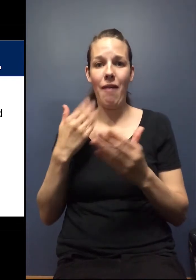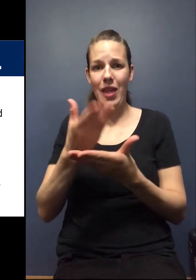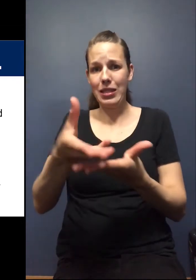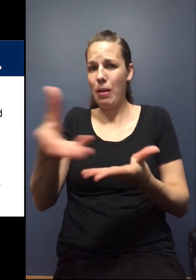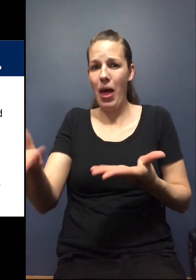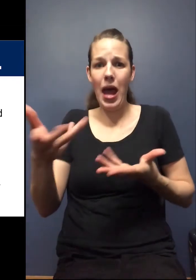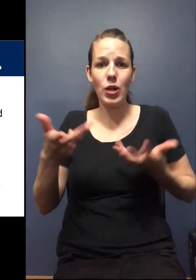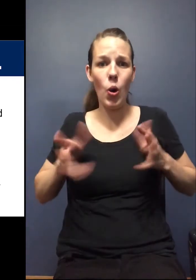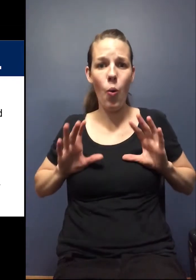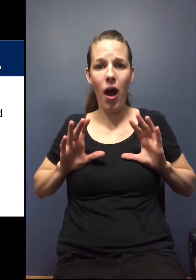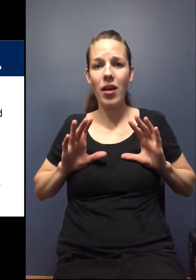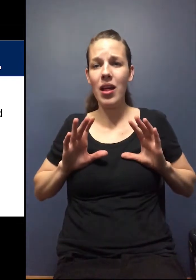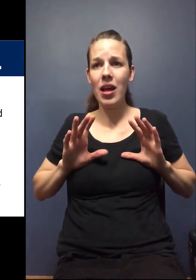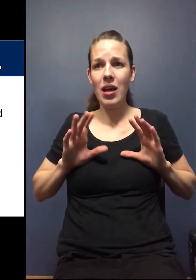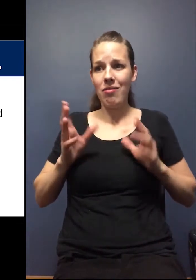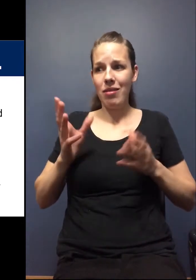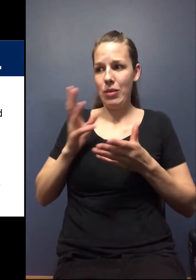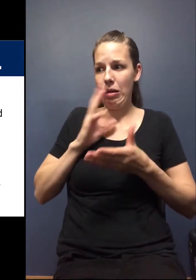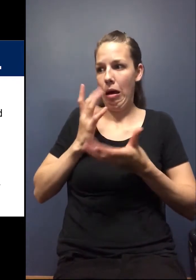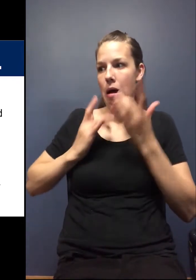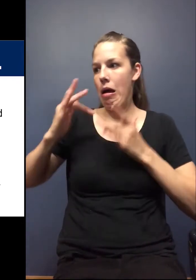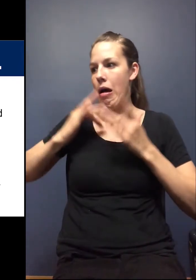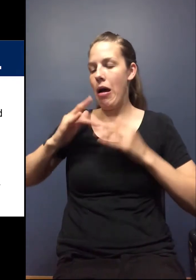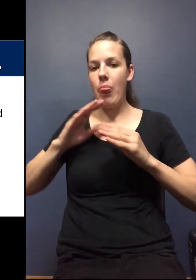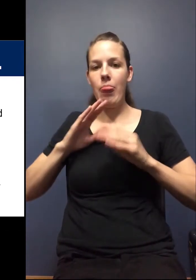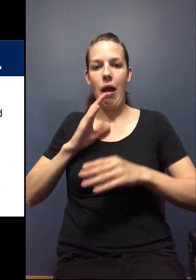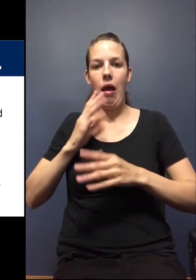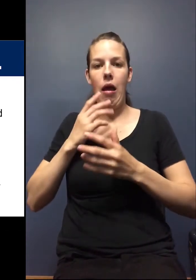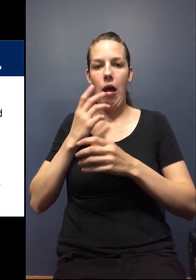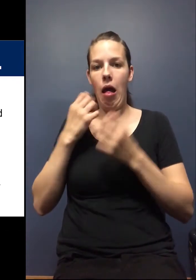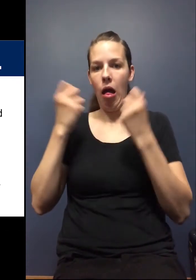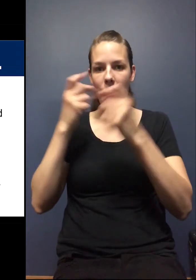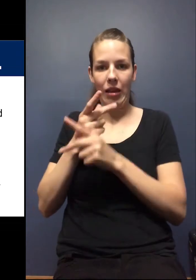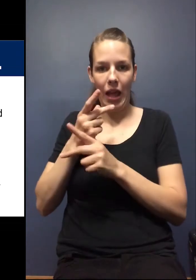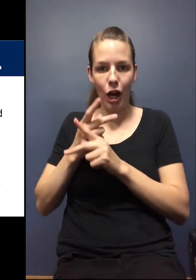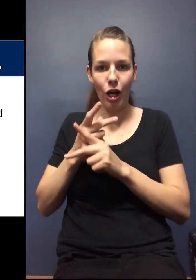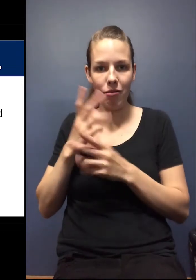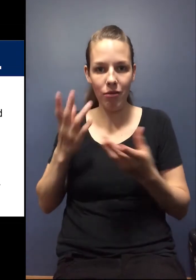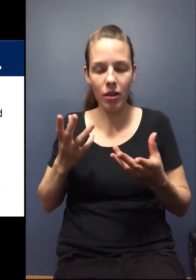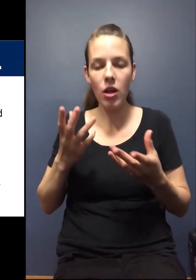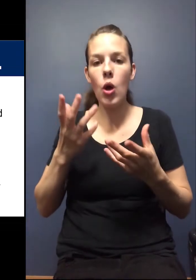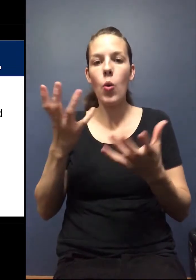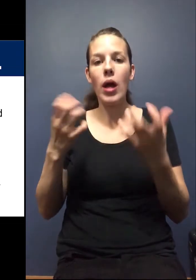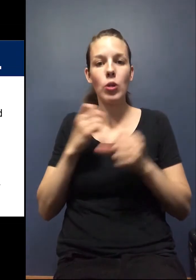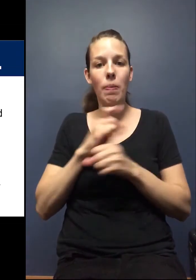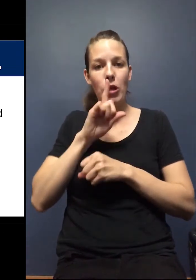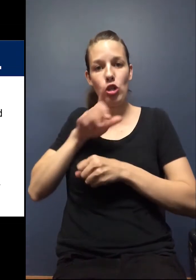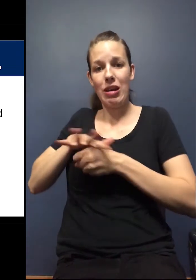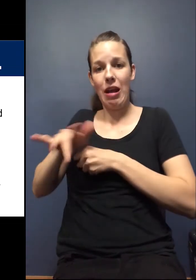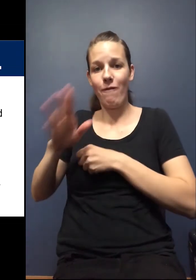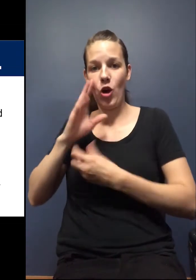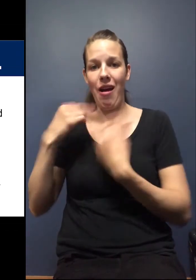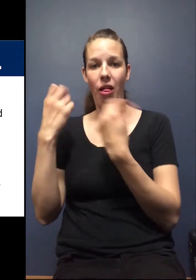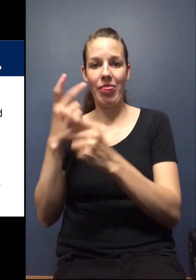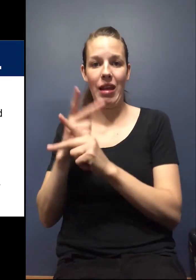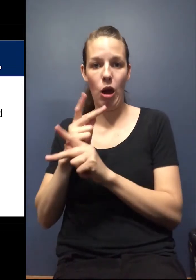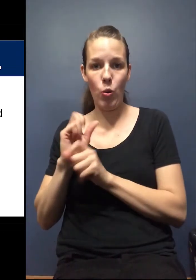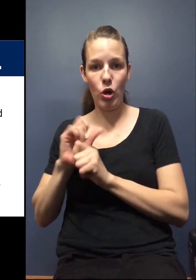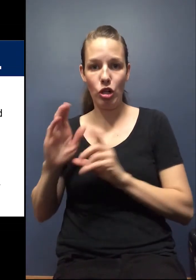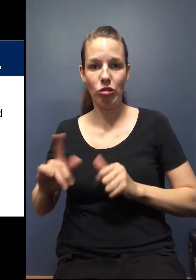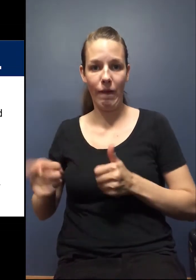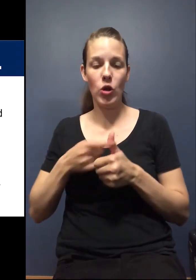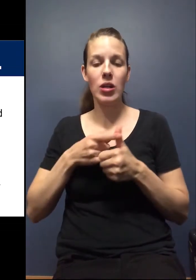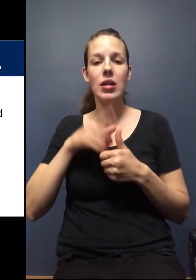supply even be in greater jeopardy. And we are seeing a lot of correspondence coming from organizations to put in